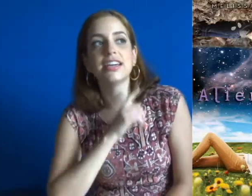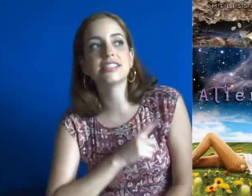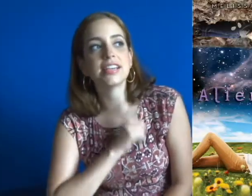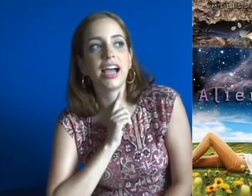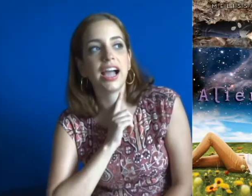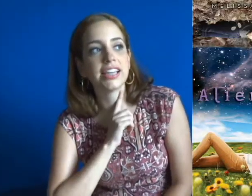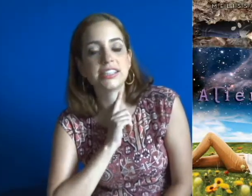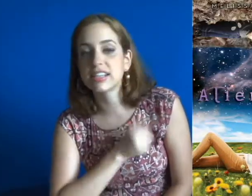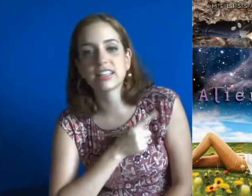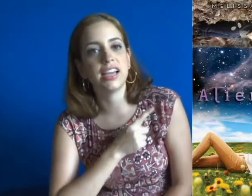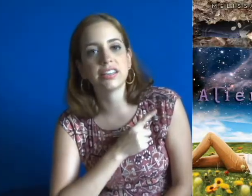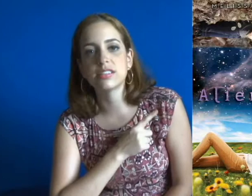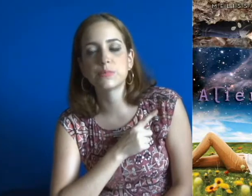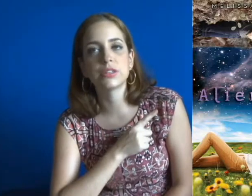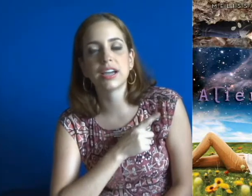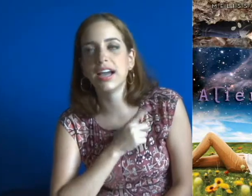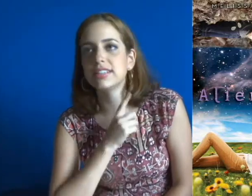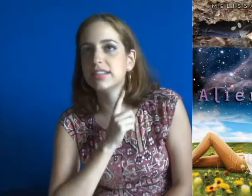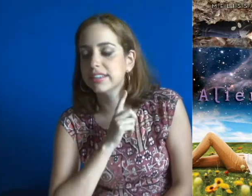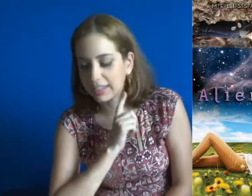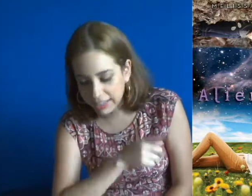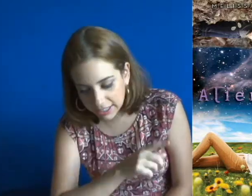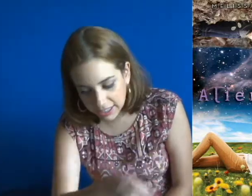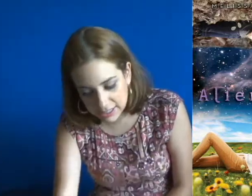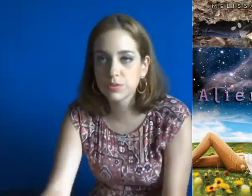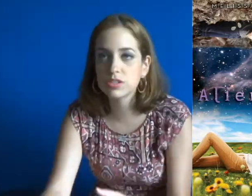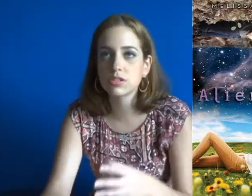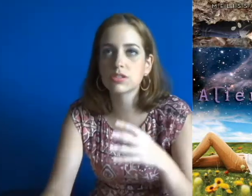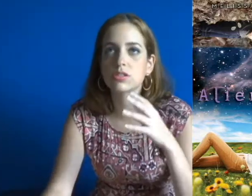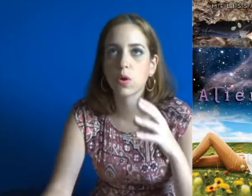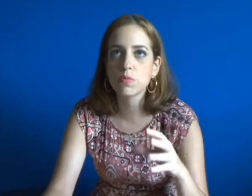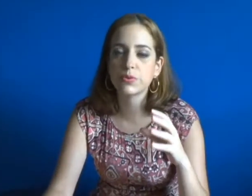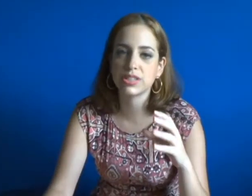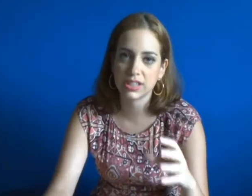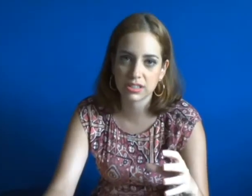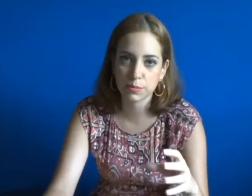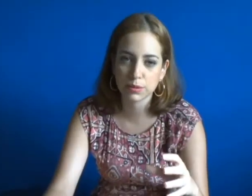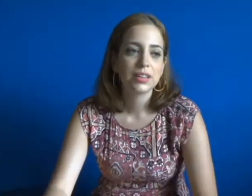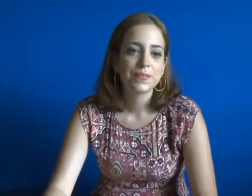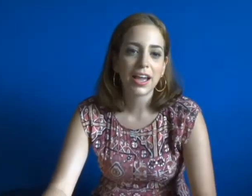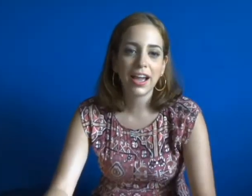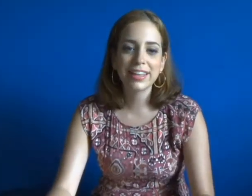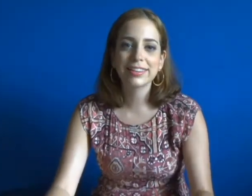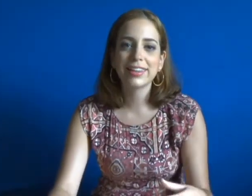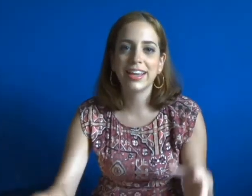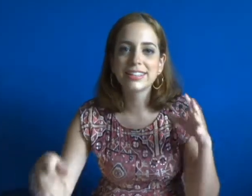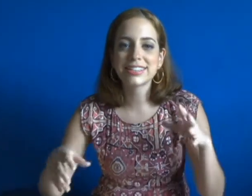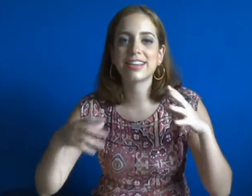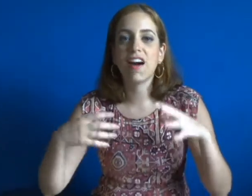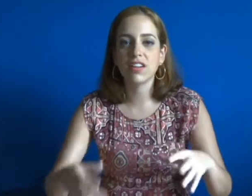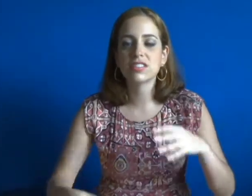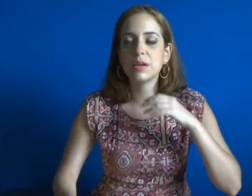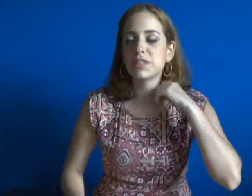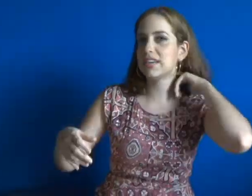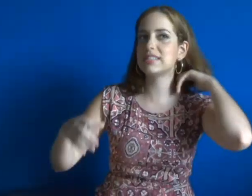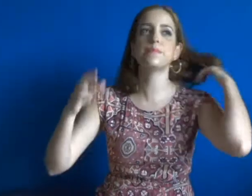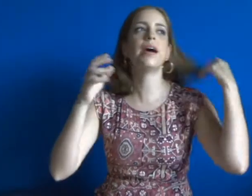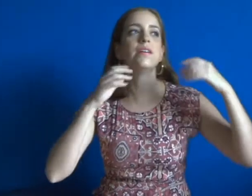I didn't like this book. I didn't like it. was just so predictable. I liked the concept. It's about